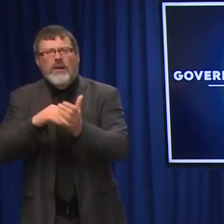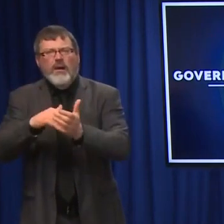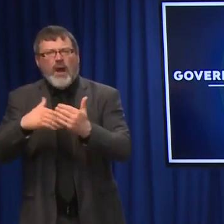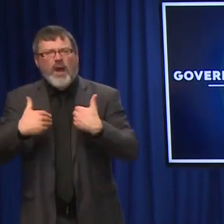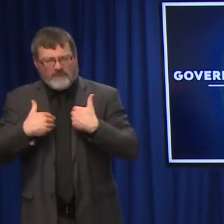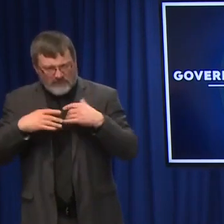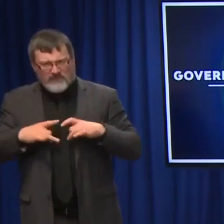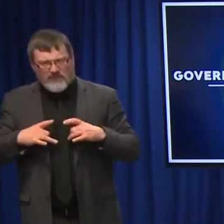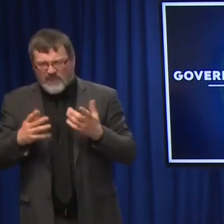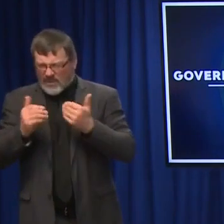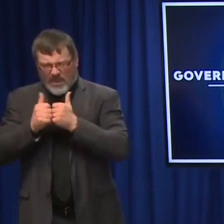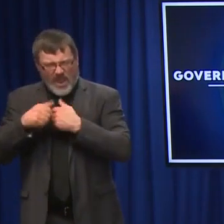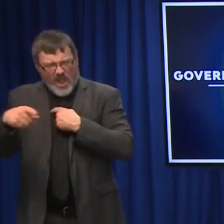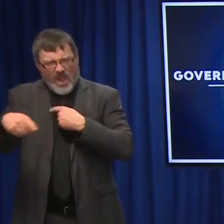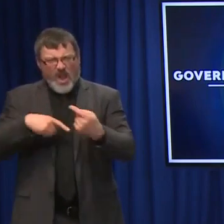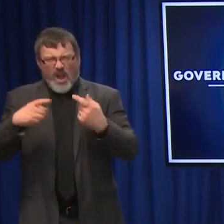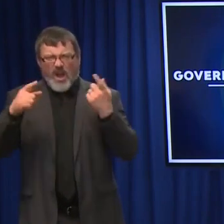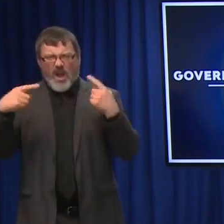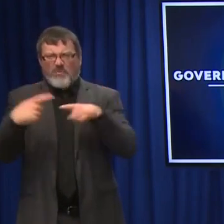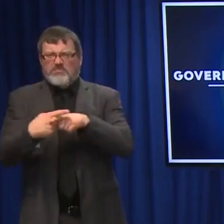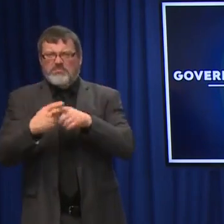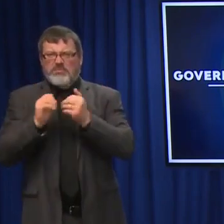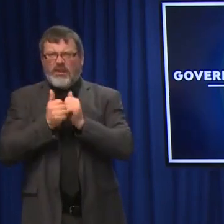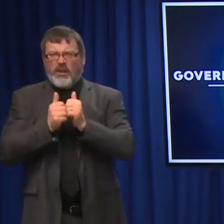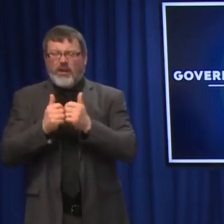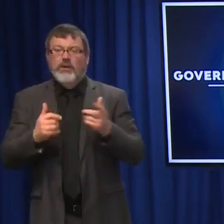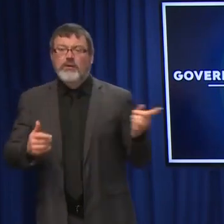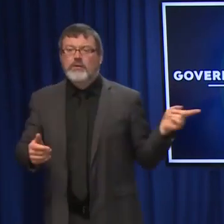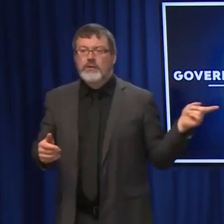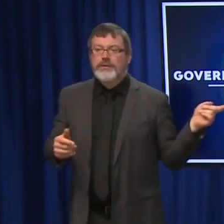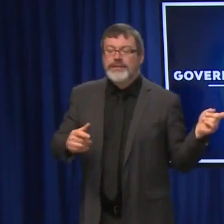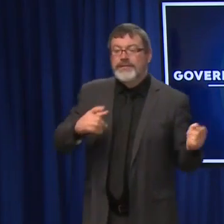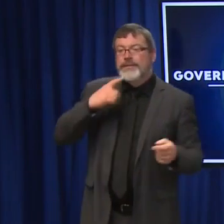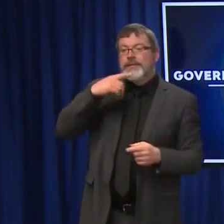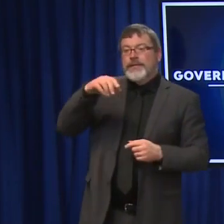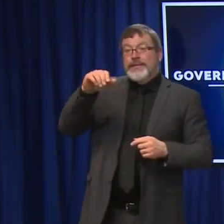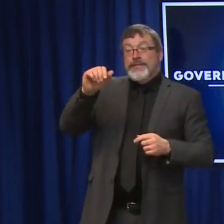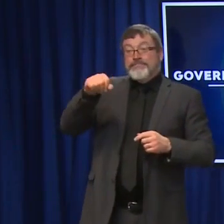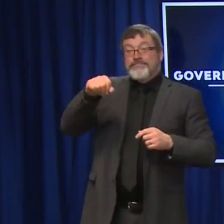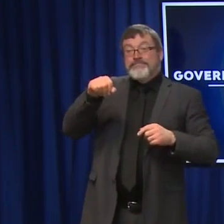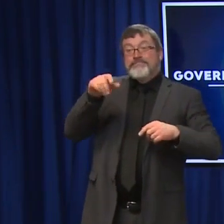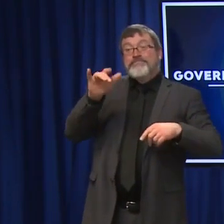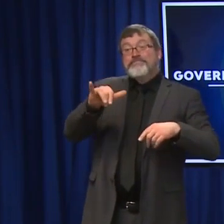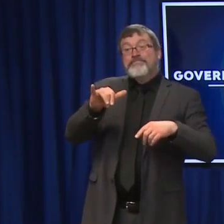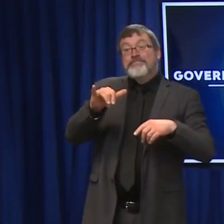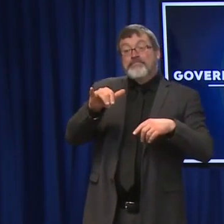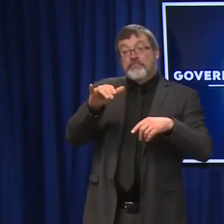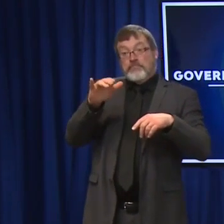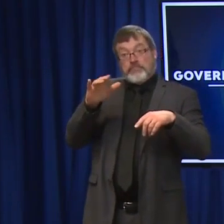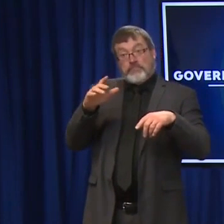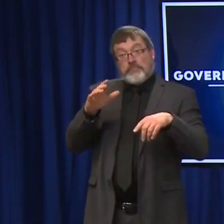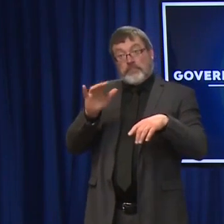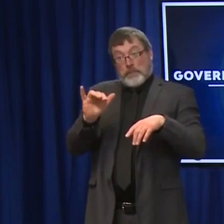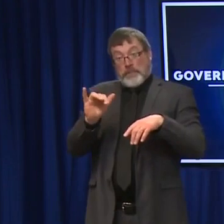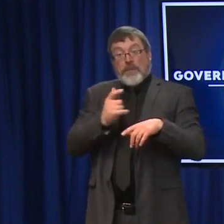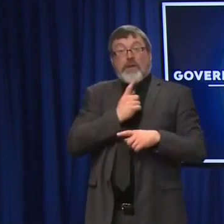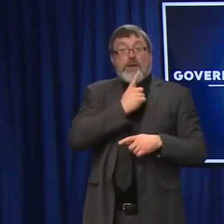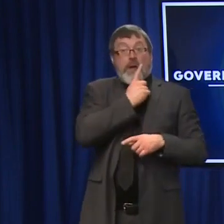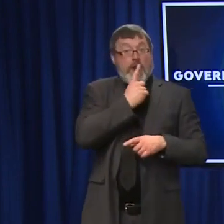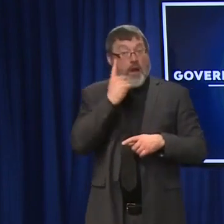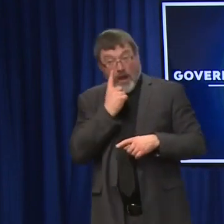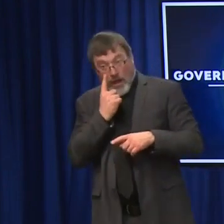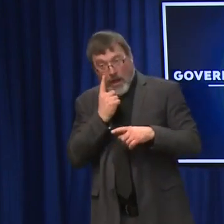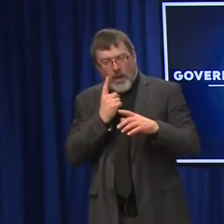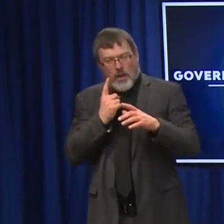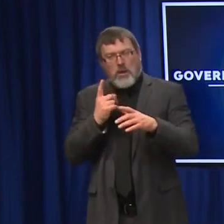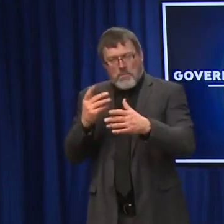Well, again, the Binax tests are fairly accurate, but they're not nearly as accurate as a PCR. We've always known that. We've always talked about that. So